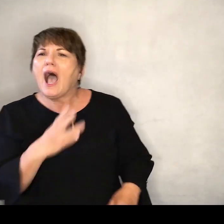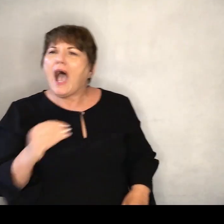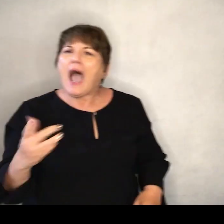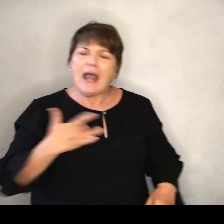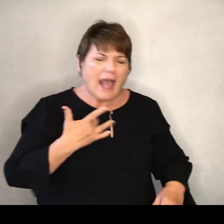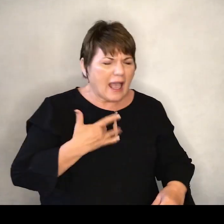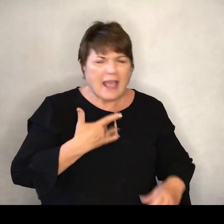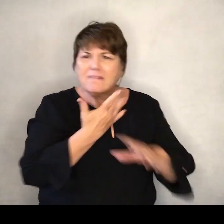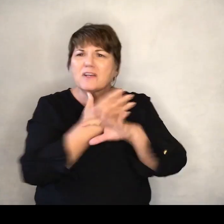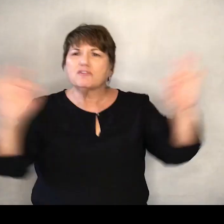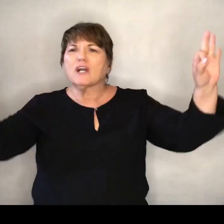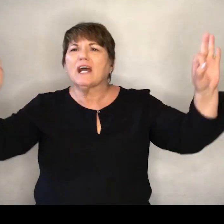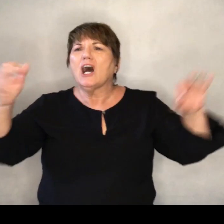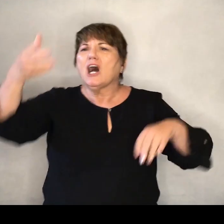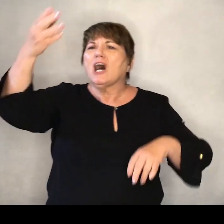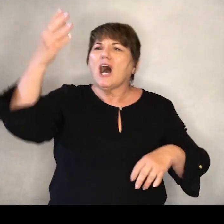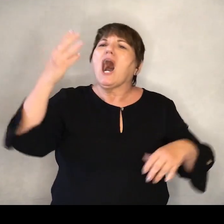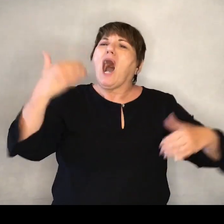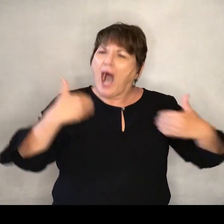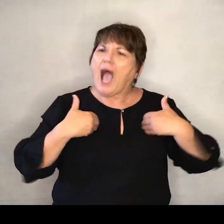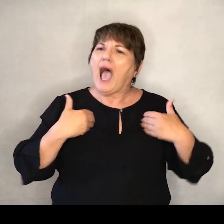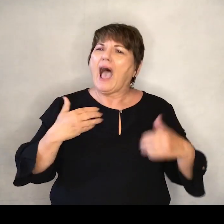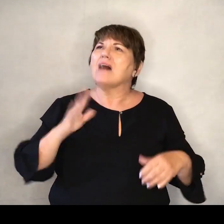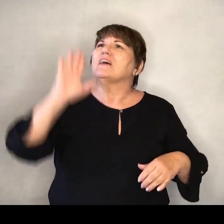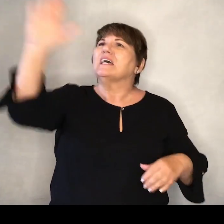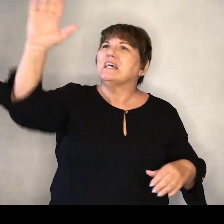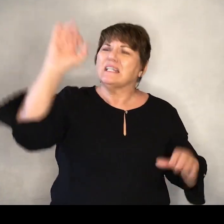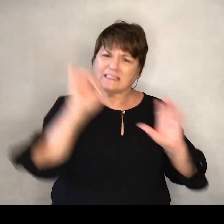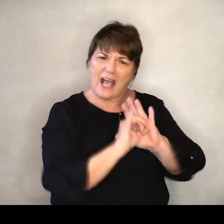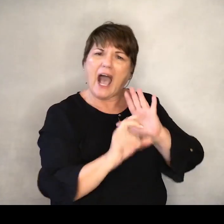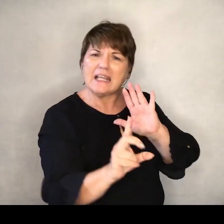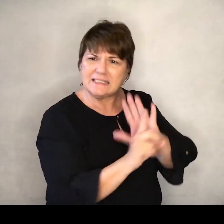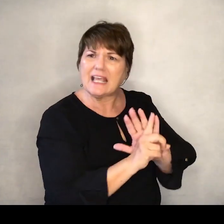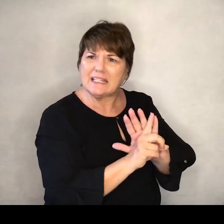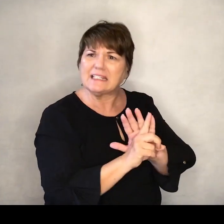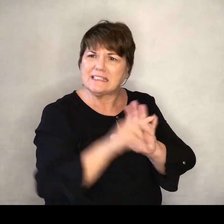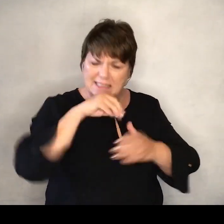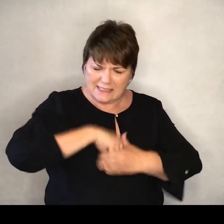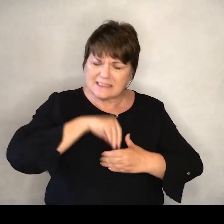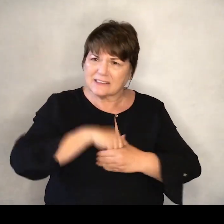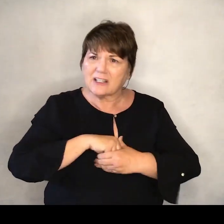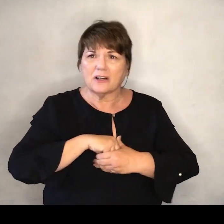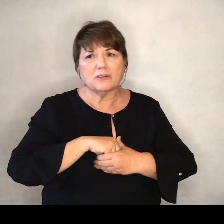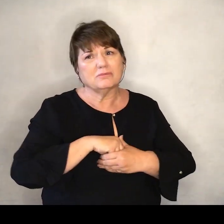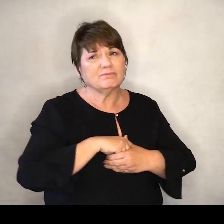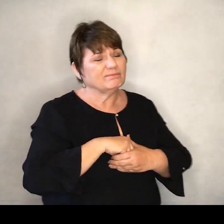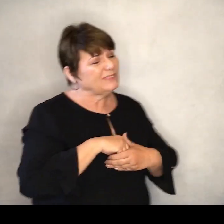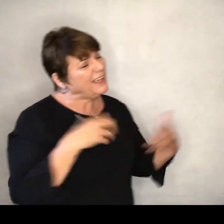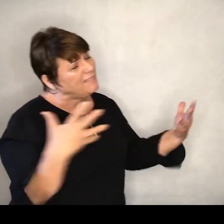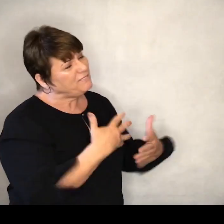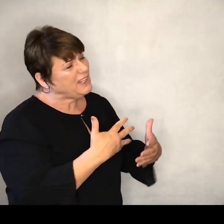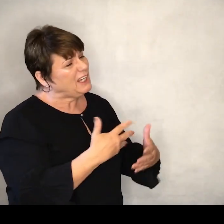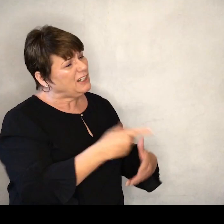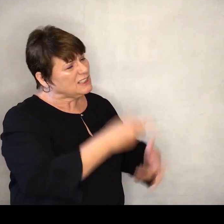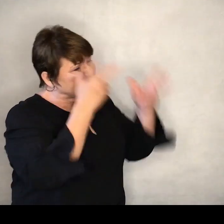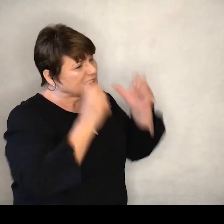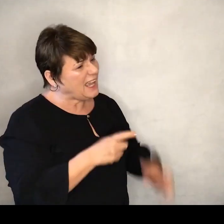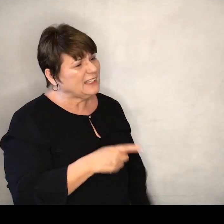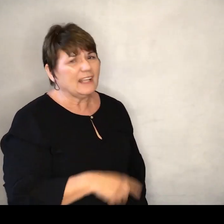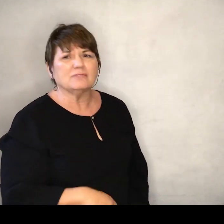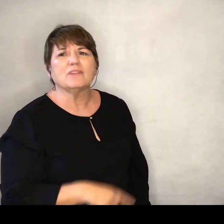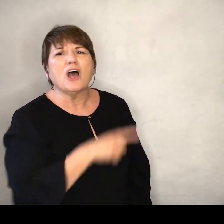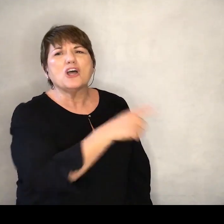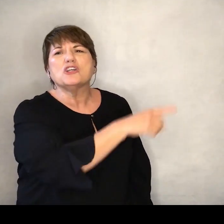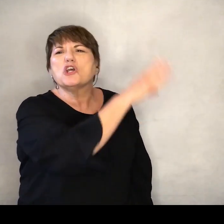forgot my own identity. So fear you